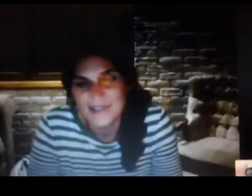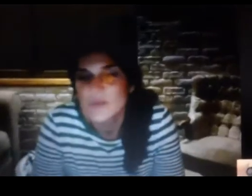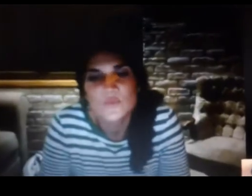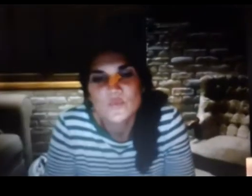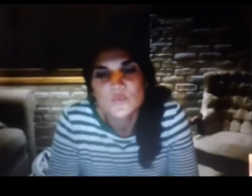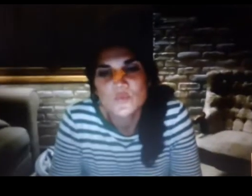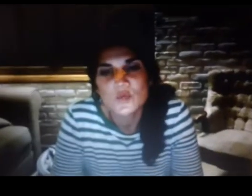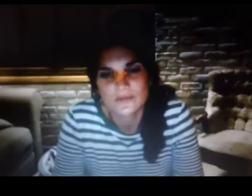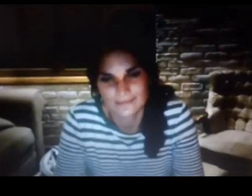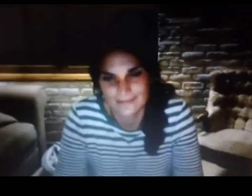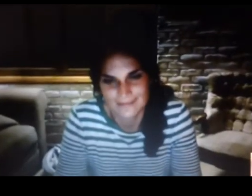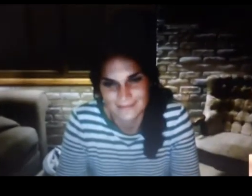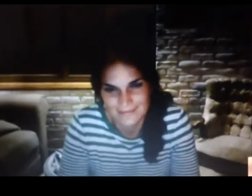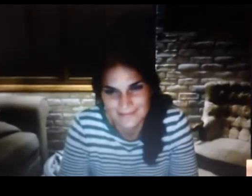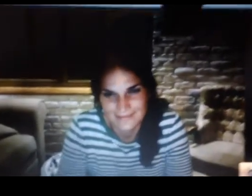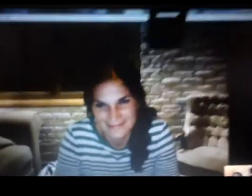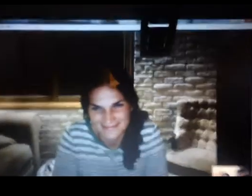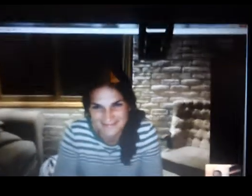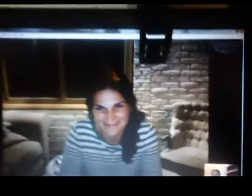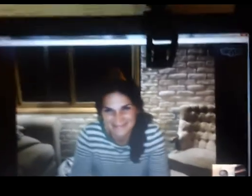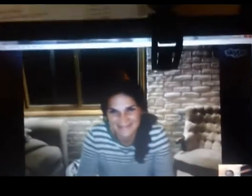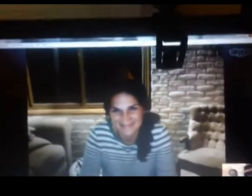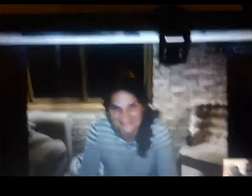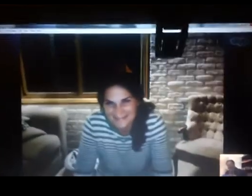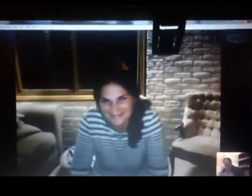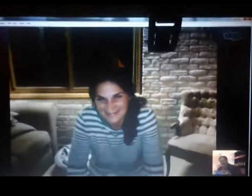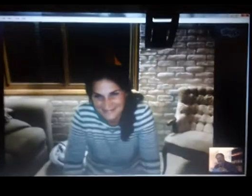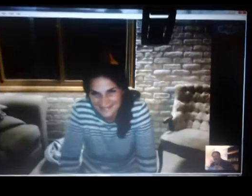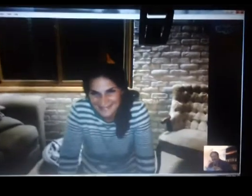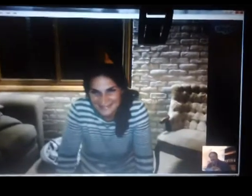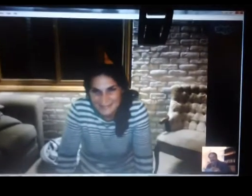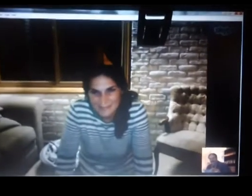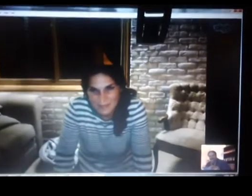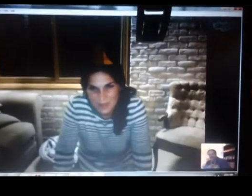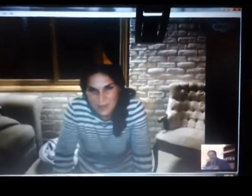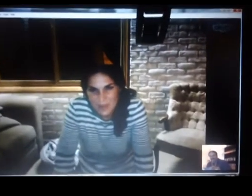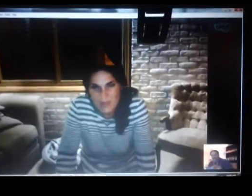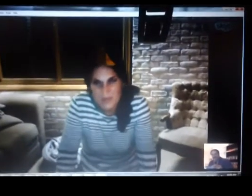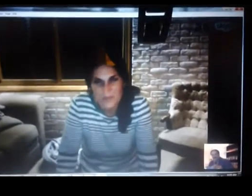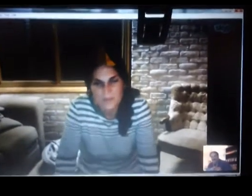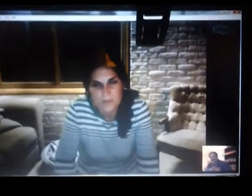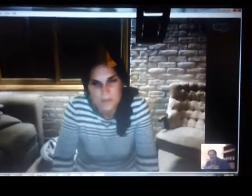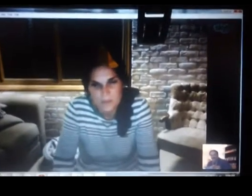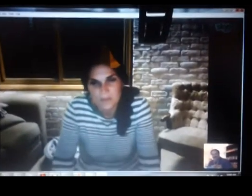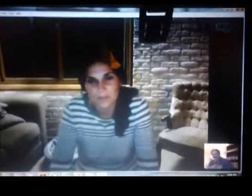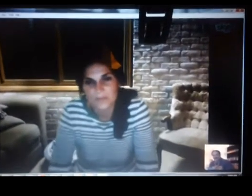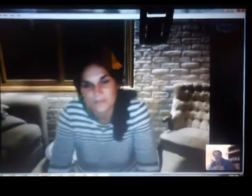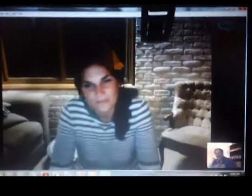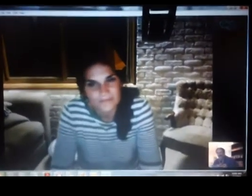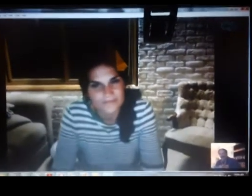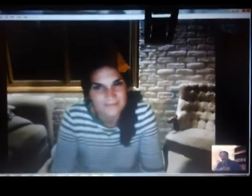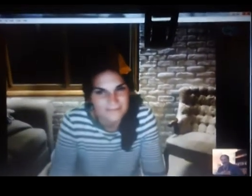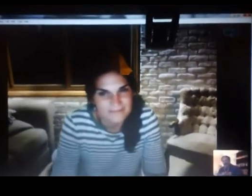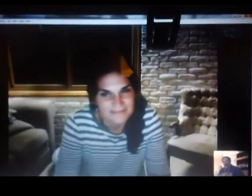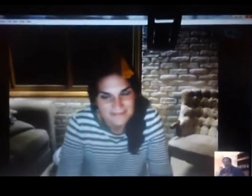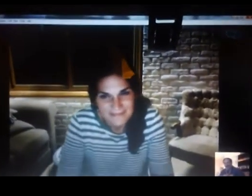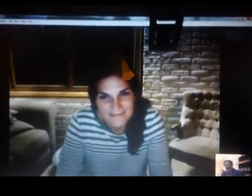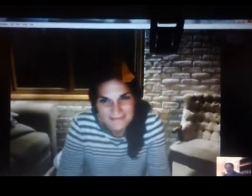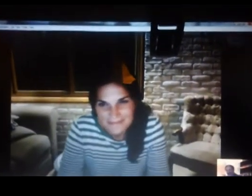so every time we turn the camera on we get quiet all of a sudden